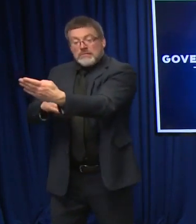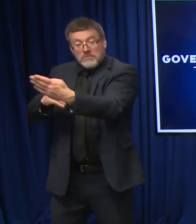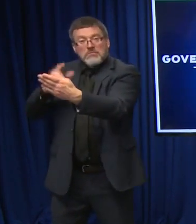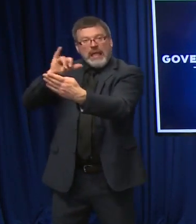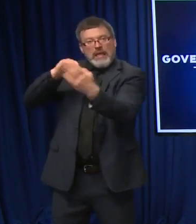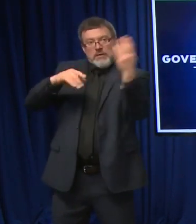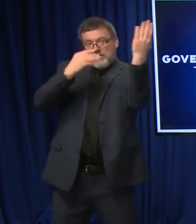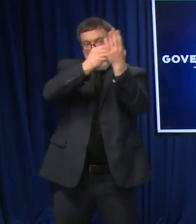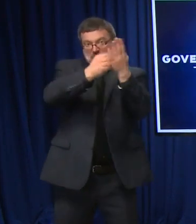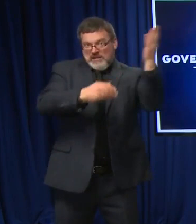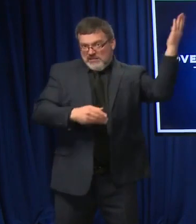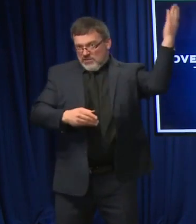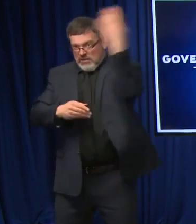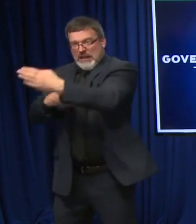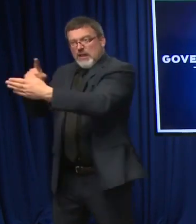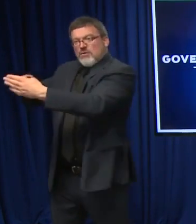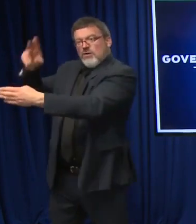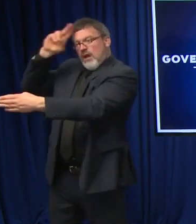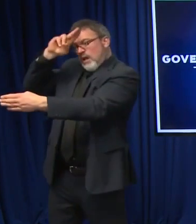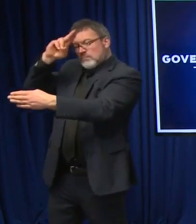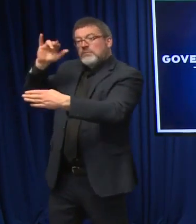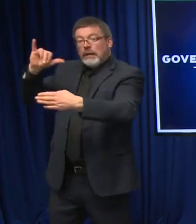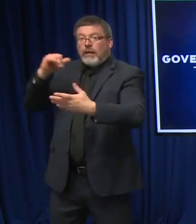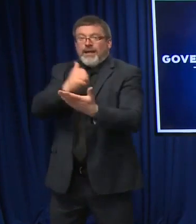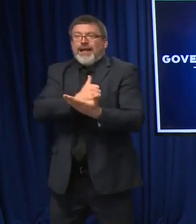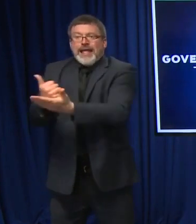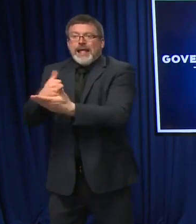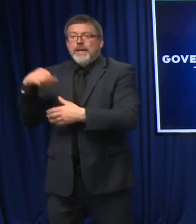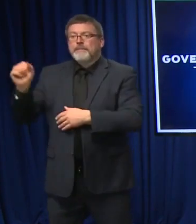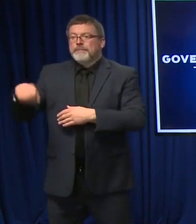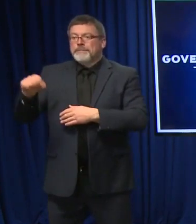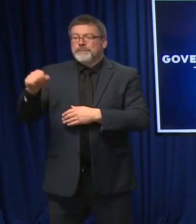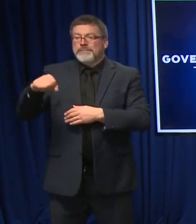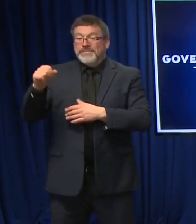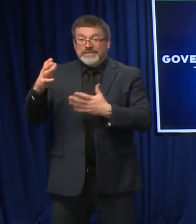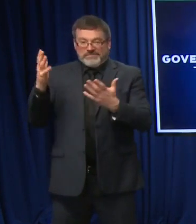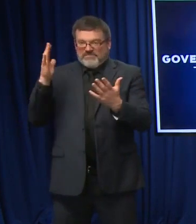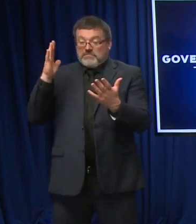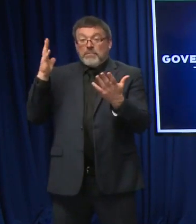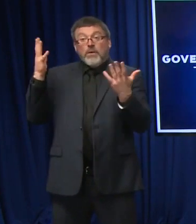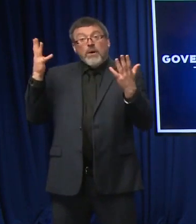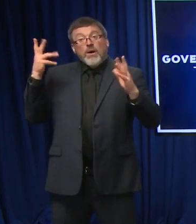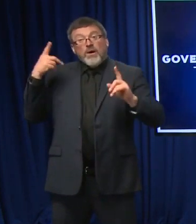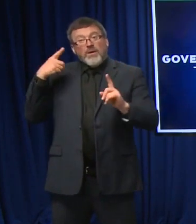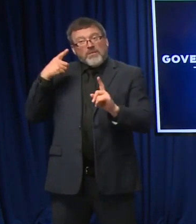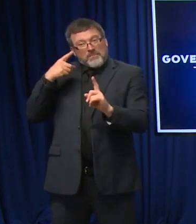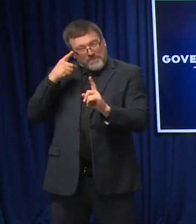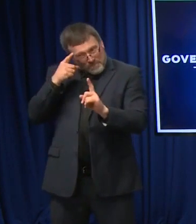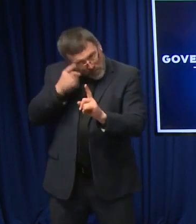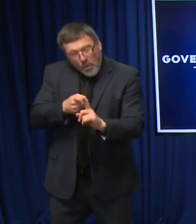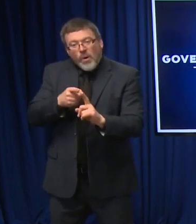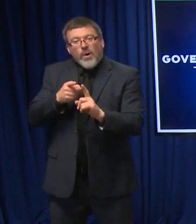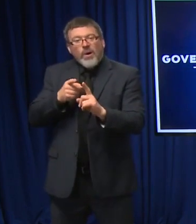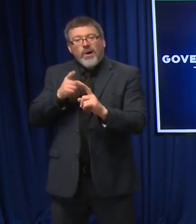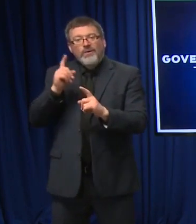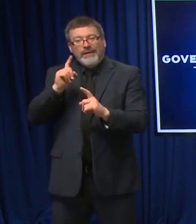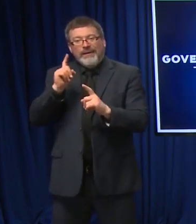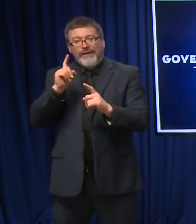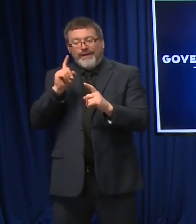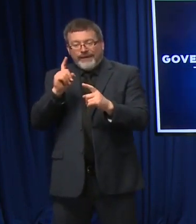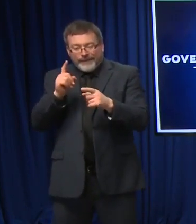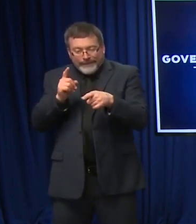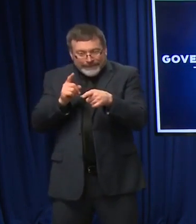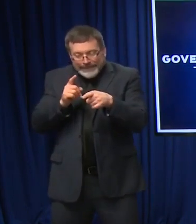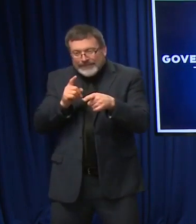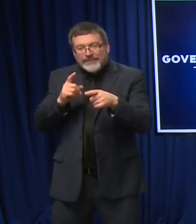dollars. That's terrific. But again, it's really about a numbers game right now, and we're just going to provide all the flexibility that we can